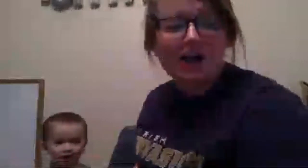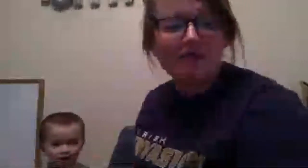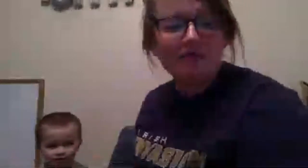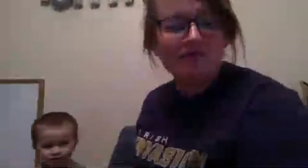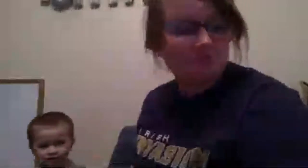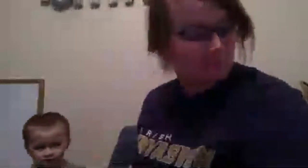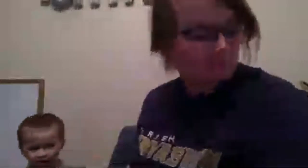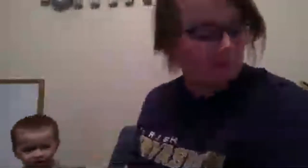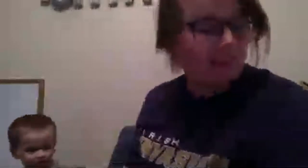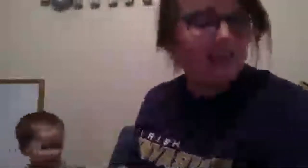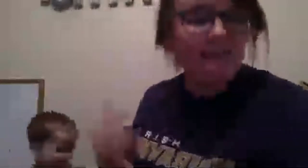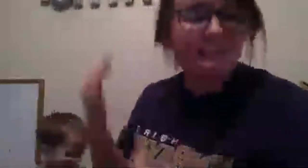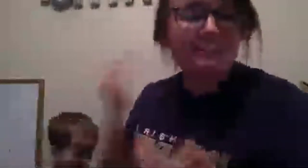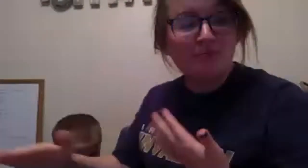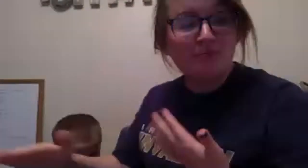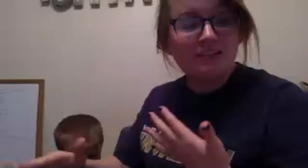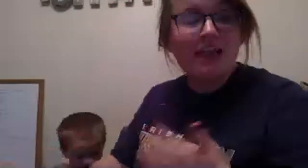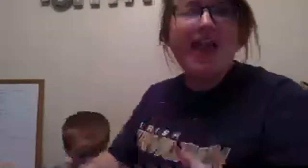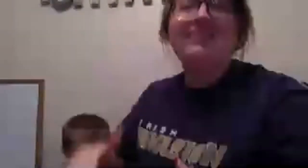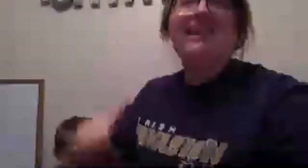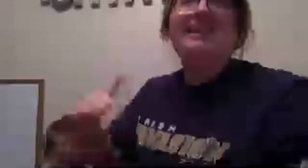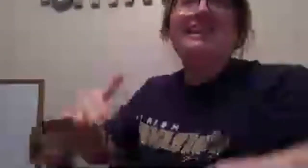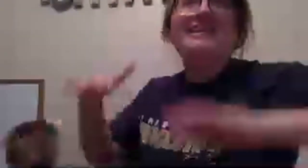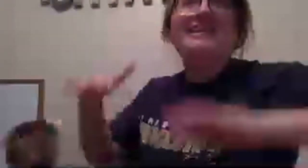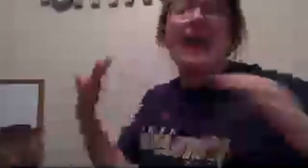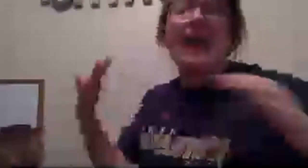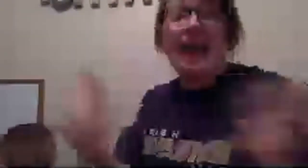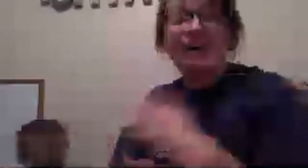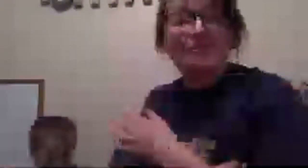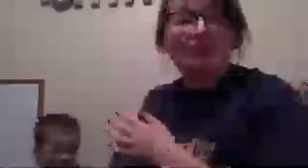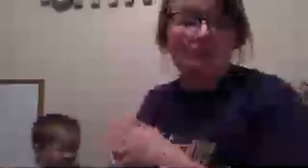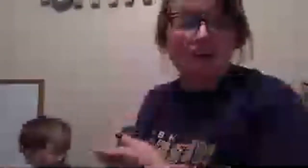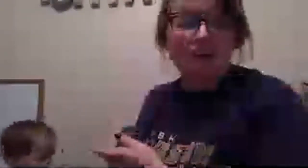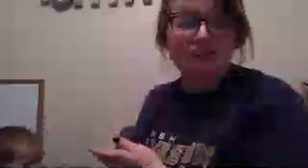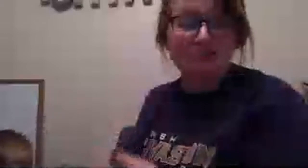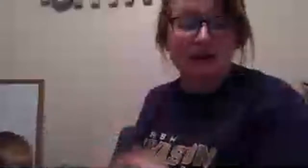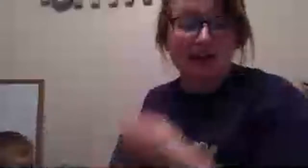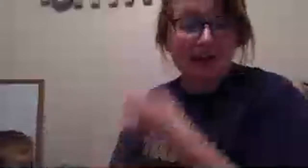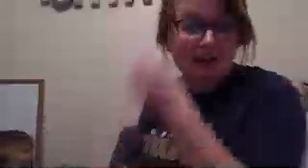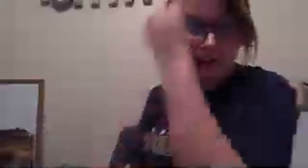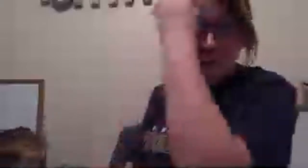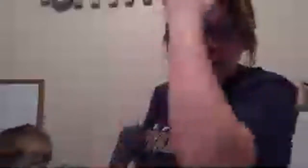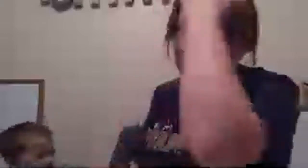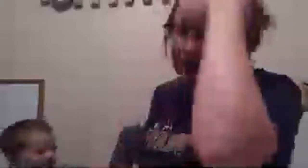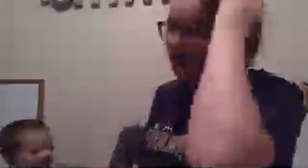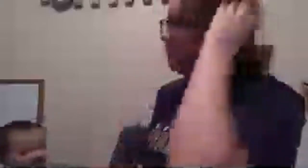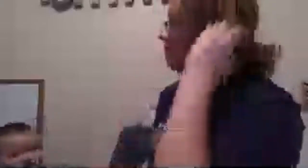he is scouting and then he is like hacked apart as he's praying um